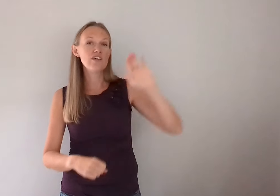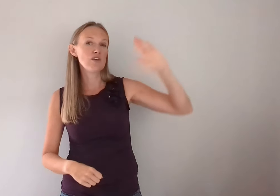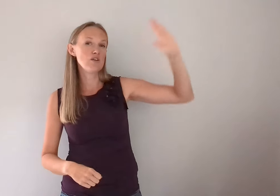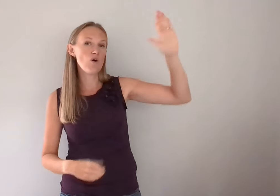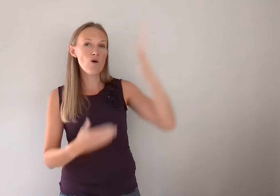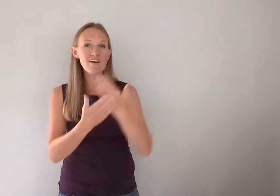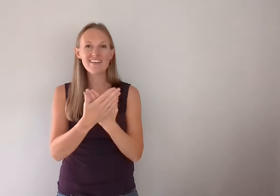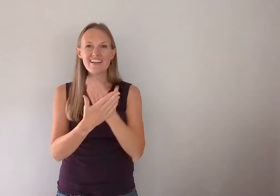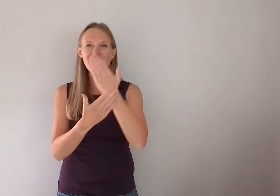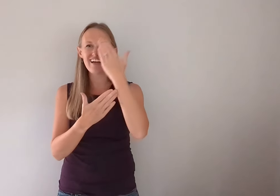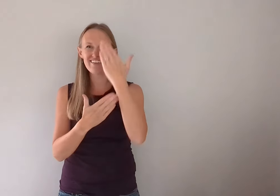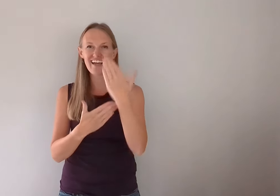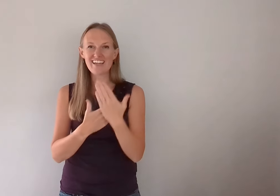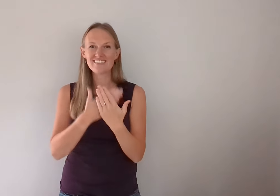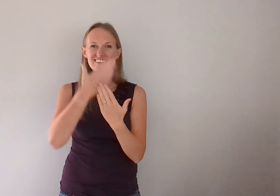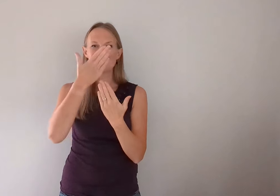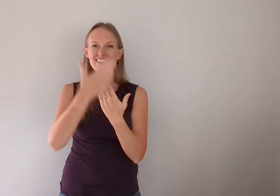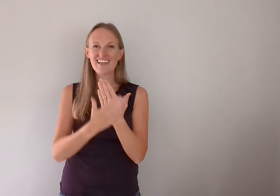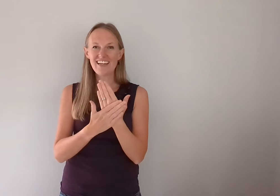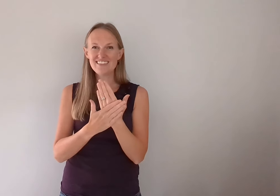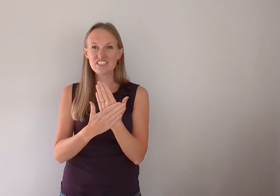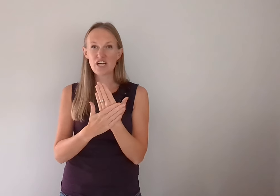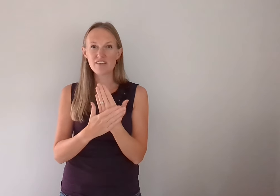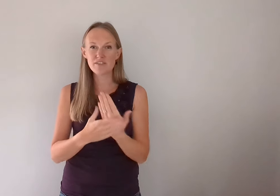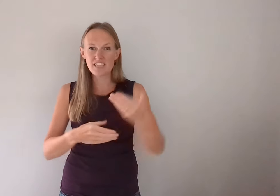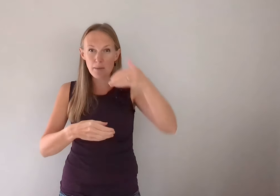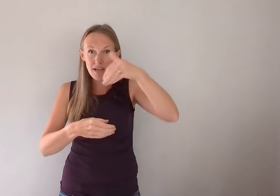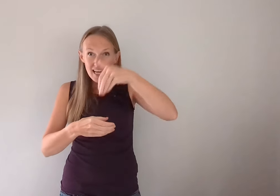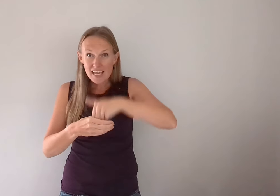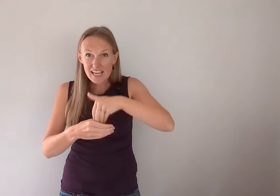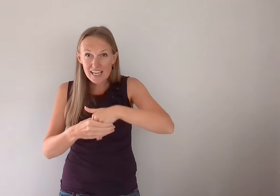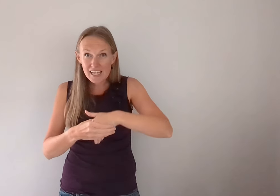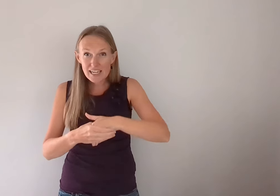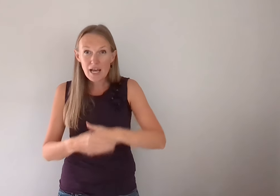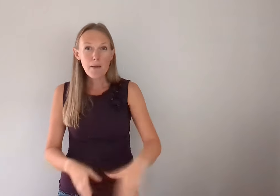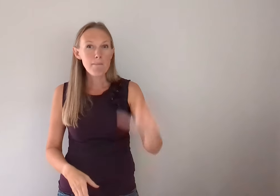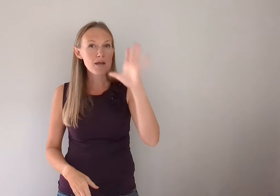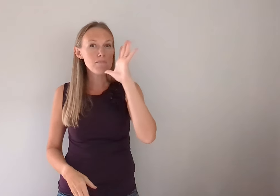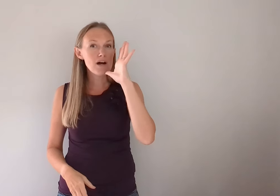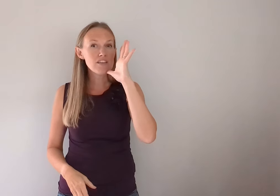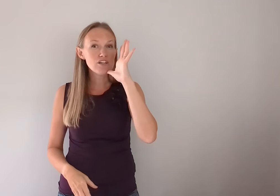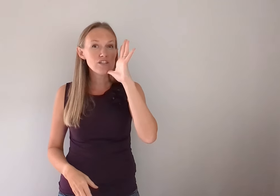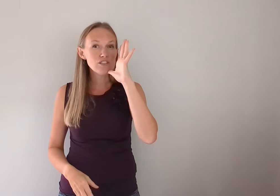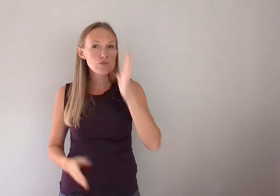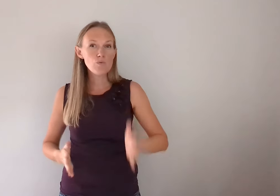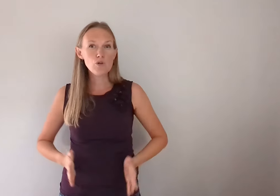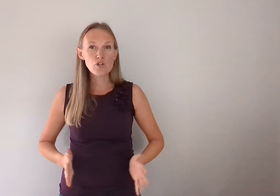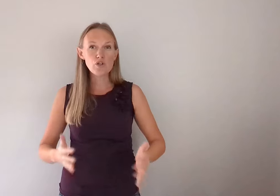your and then outline your hands. Okay, let's try that from the top. In my mother's womb,